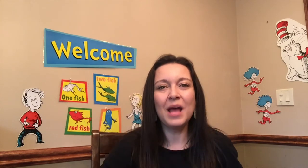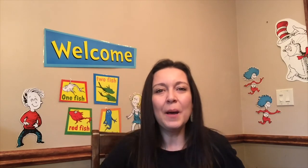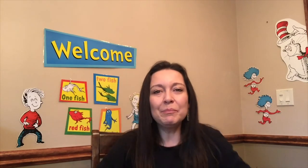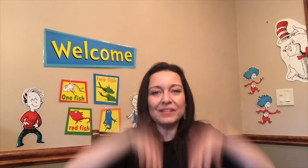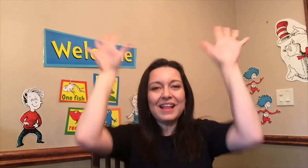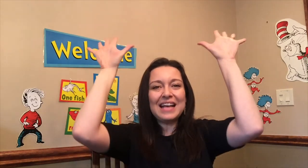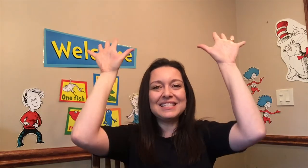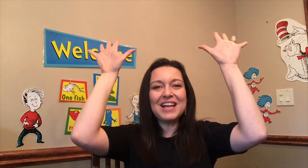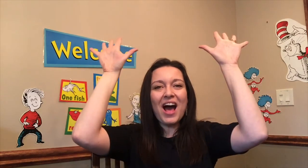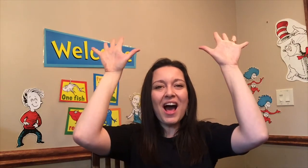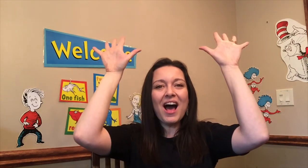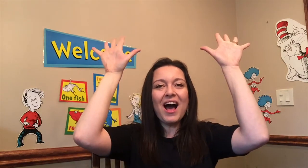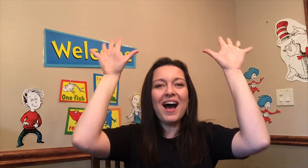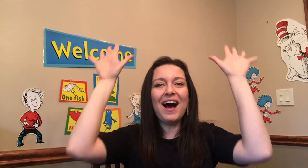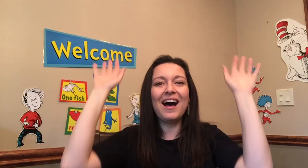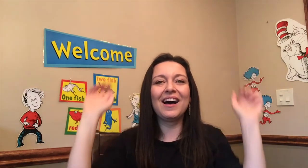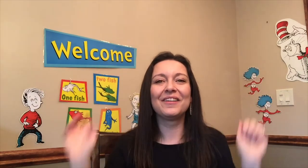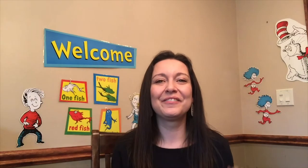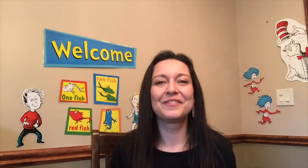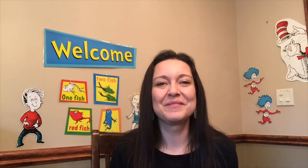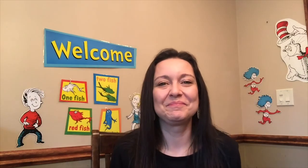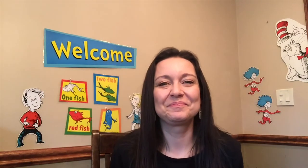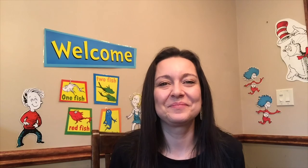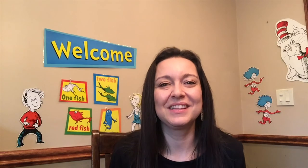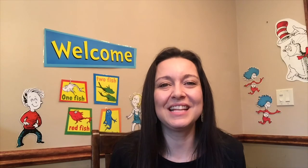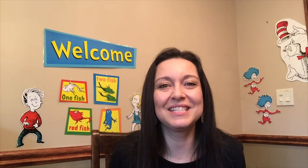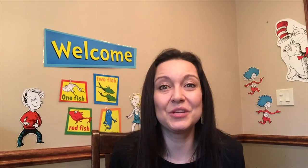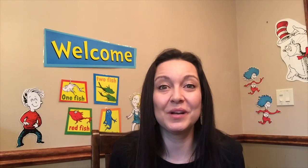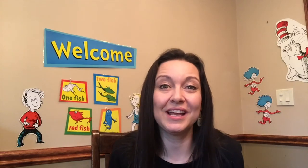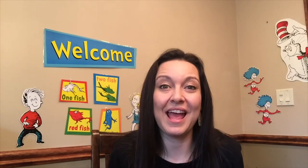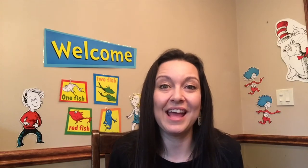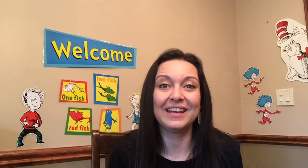blast off let's do it again